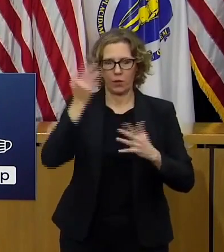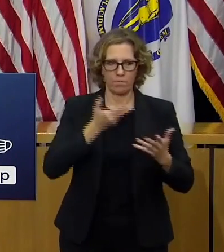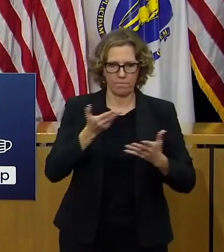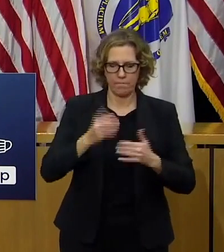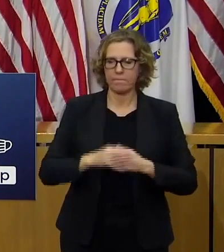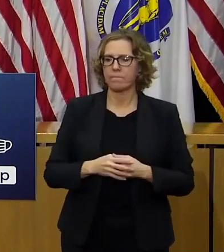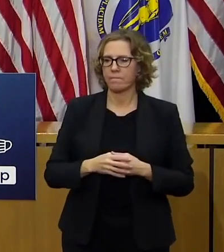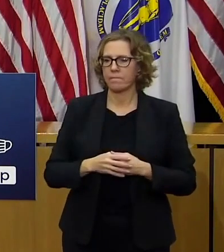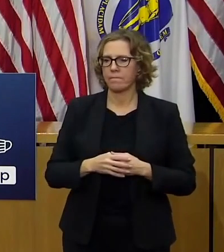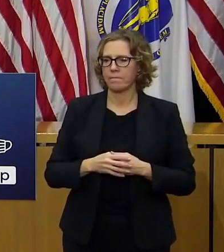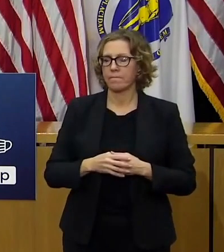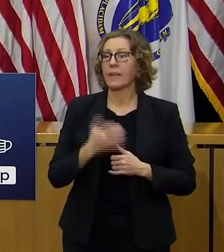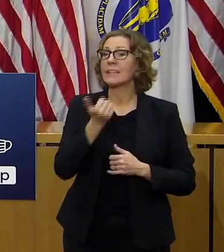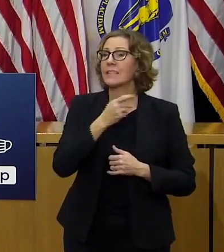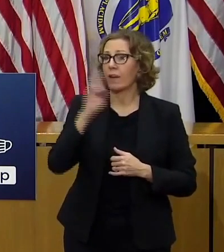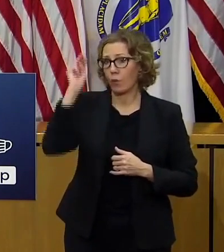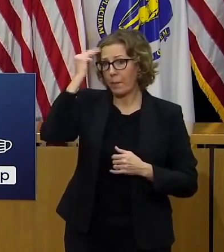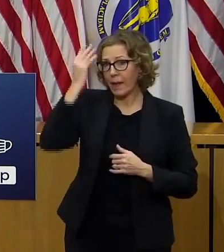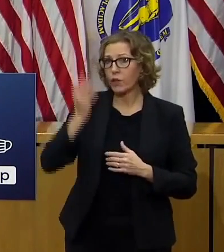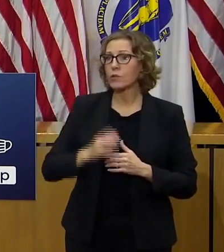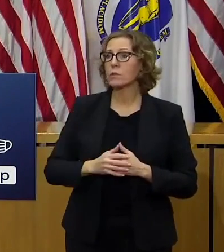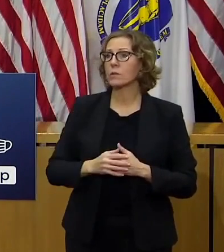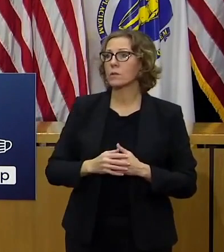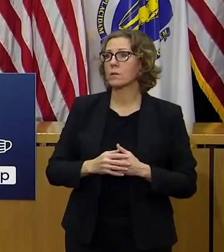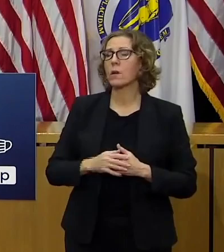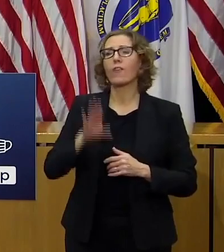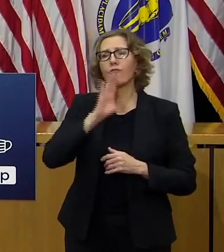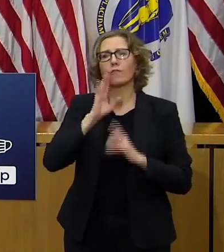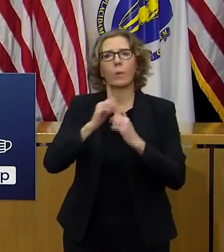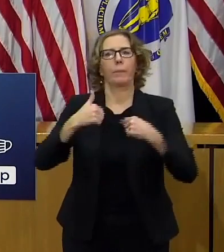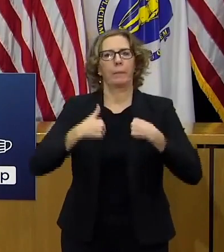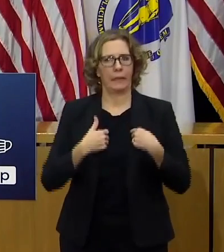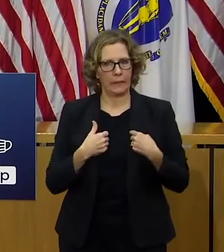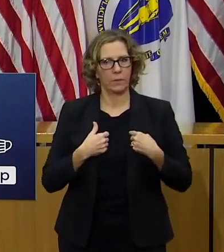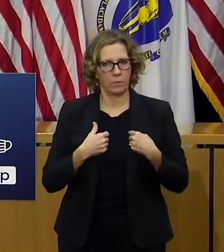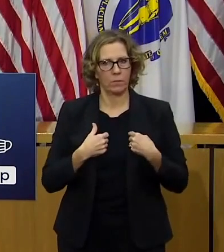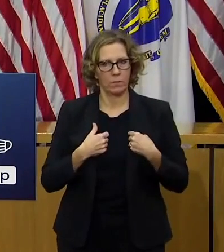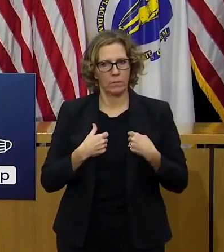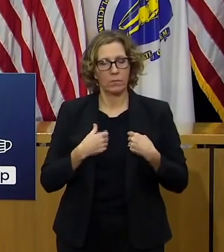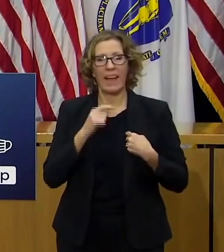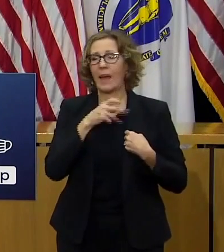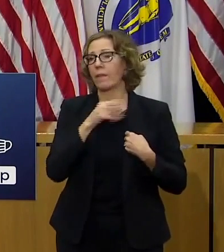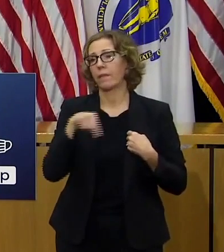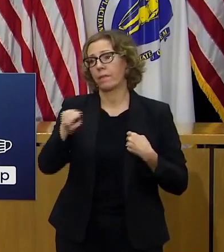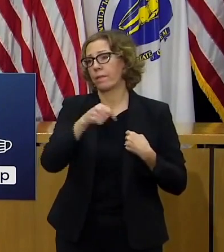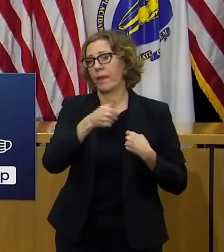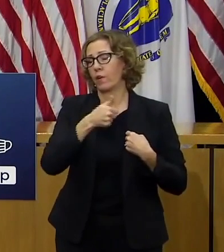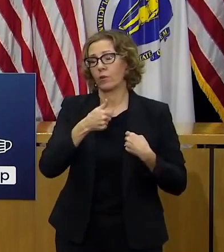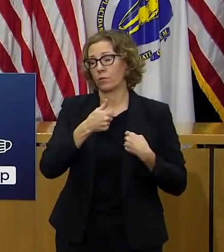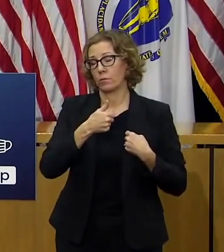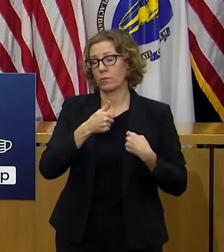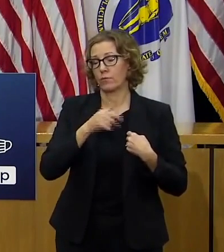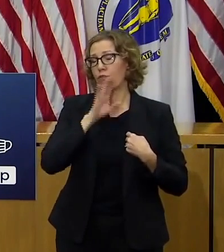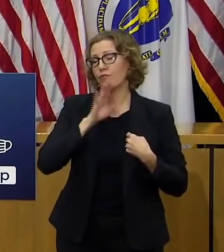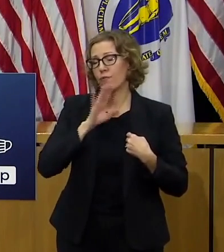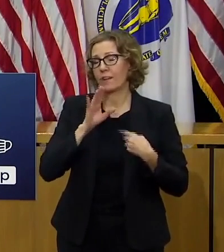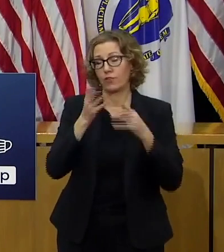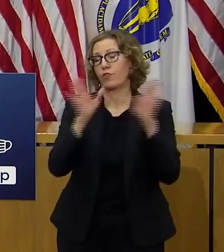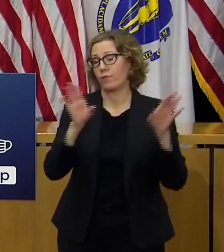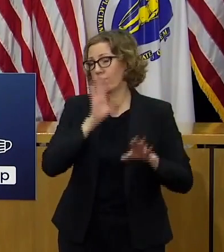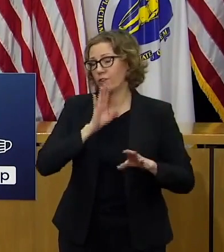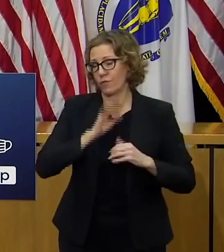frustrated with me and frustrated generally okay but to a person they all said